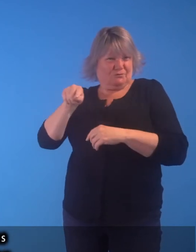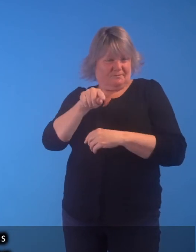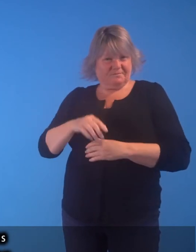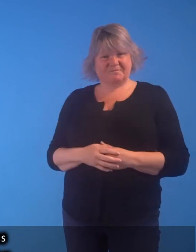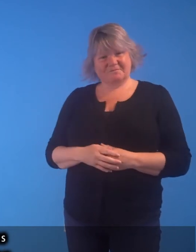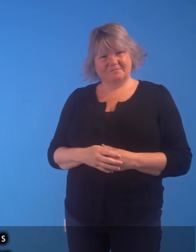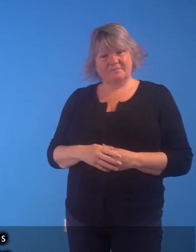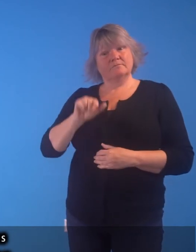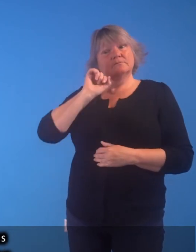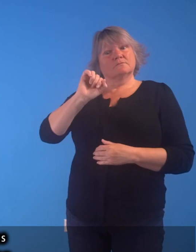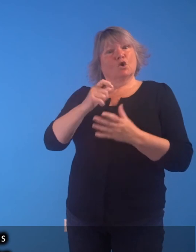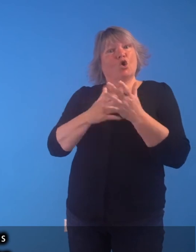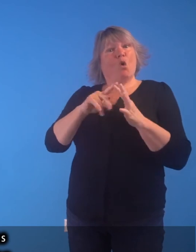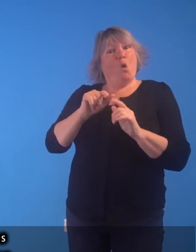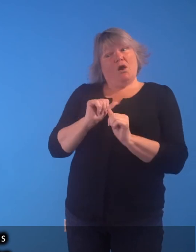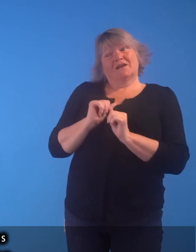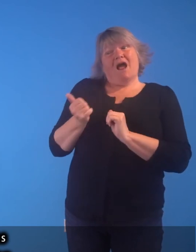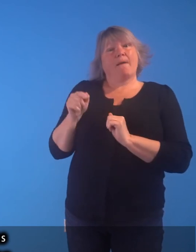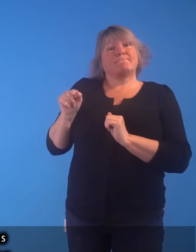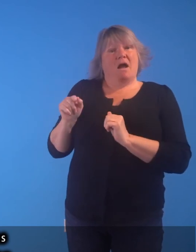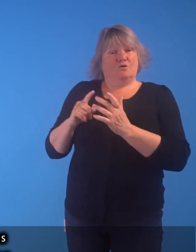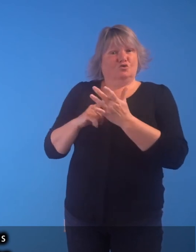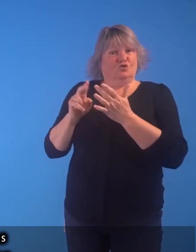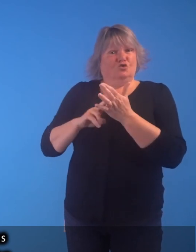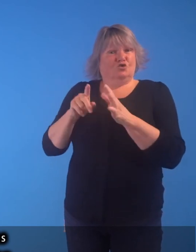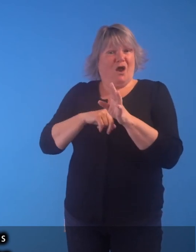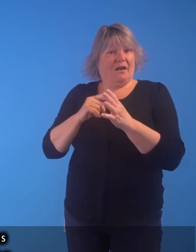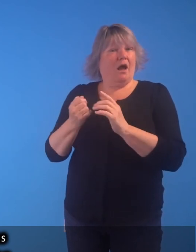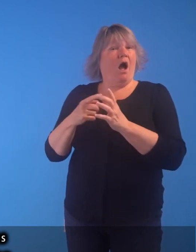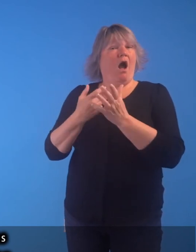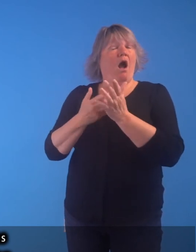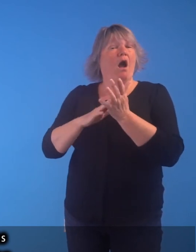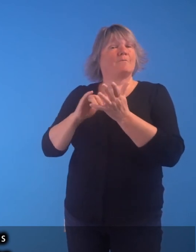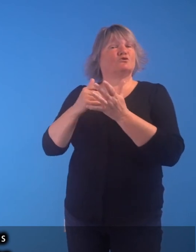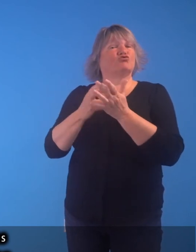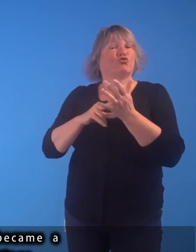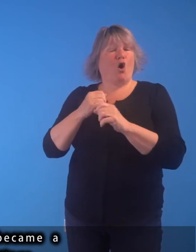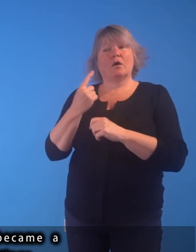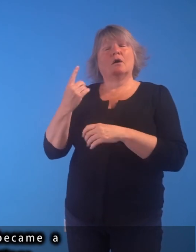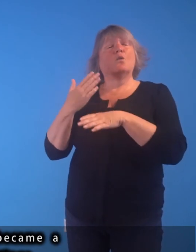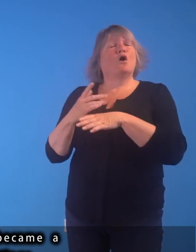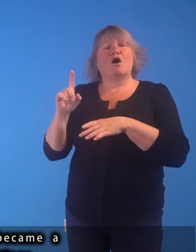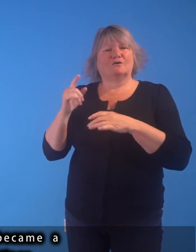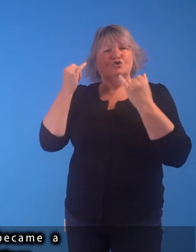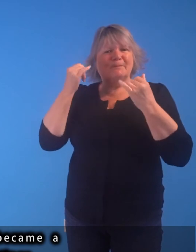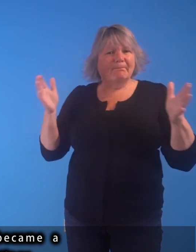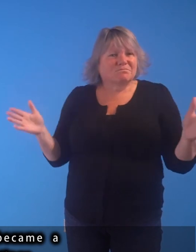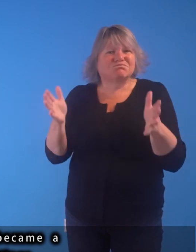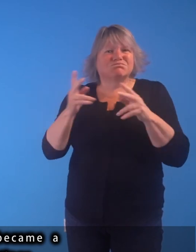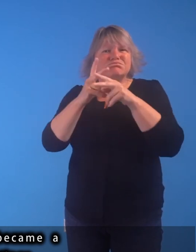One of Crowe's neighbours was the shepherdess, Jenny Armstrong, and over the next 15 years, she became